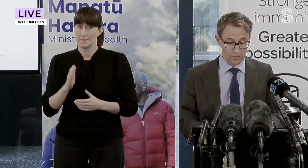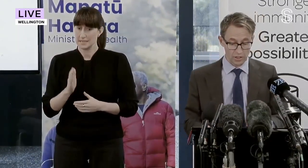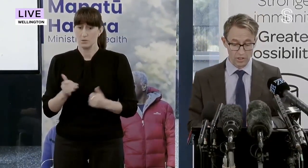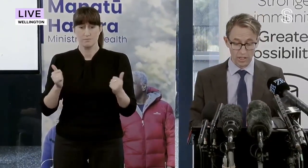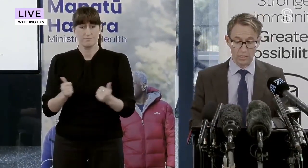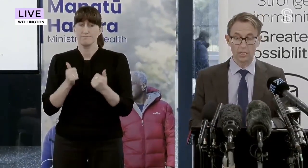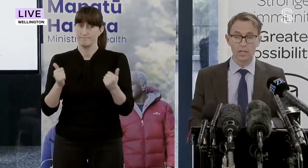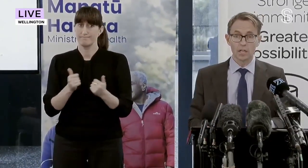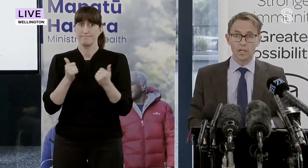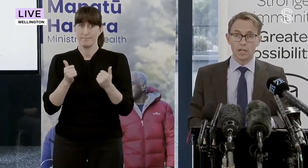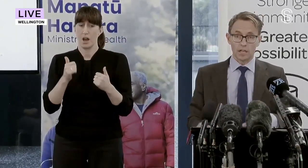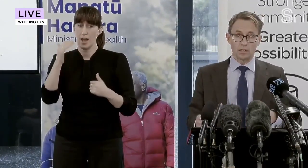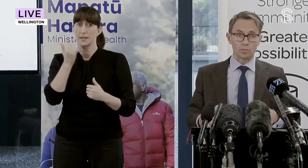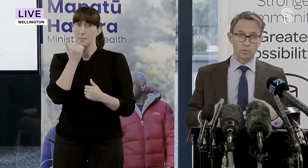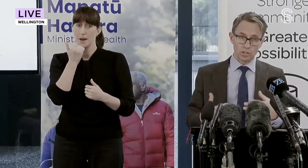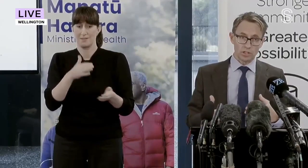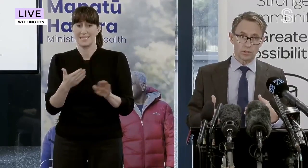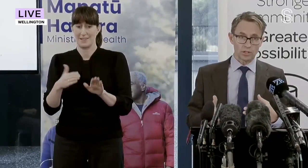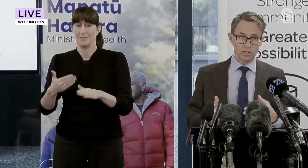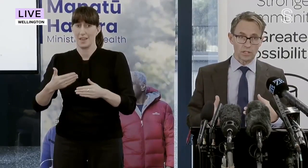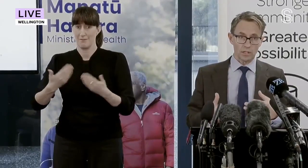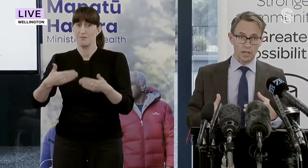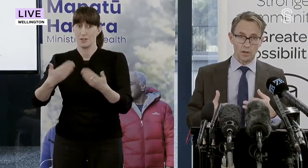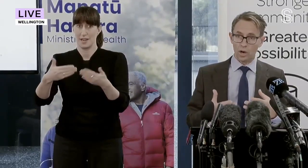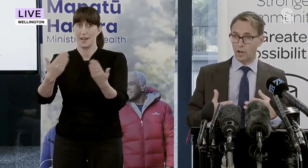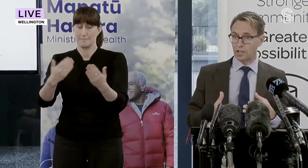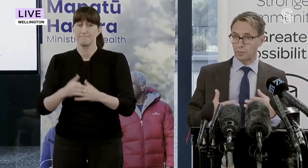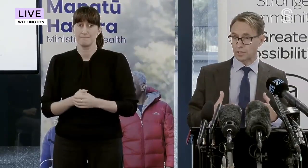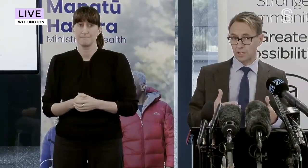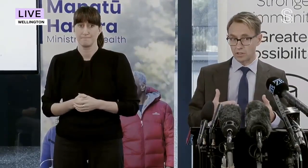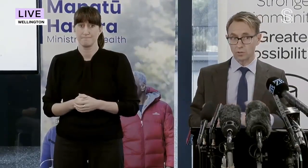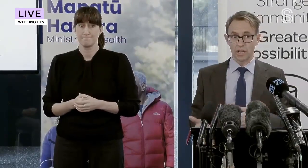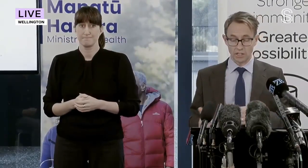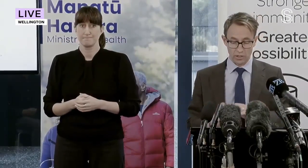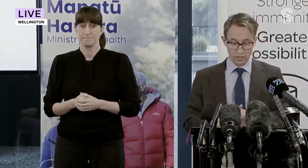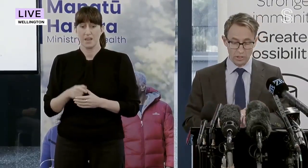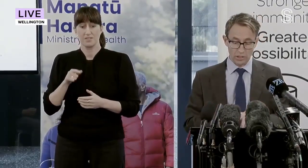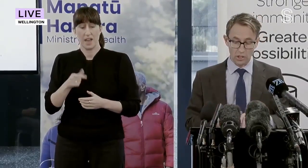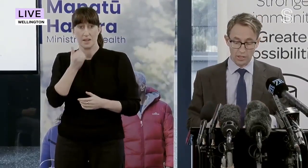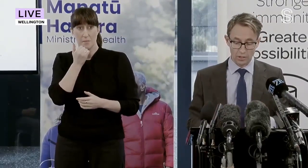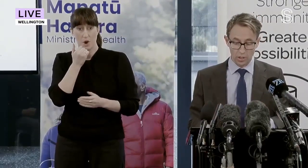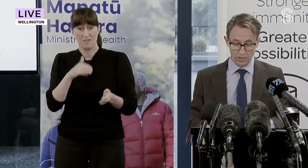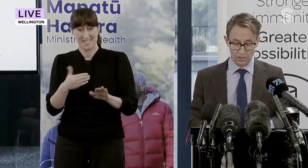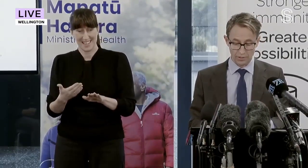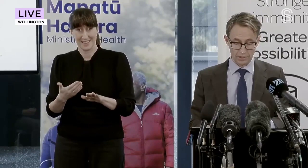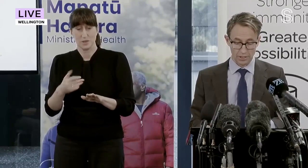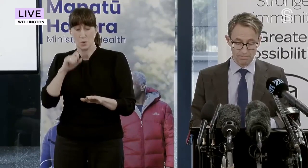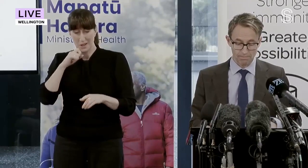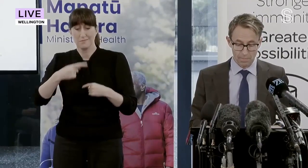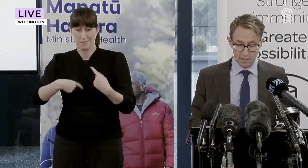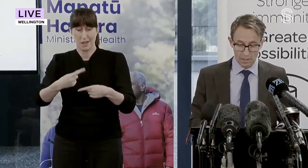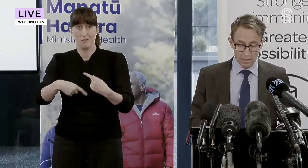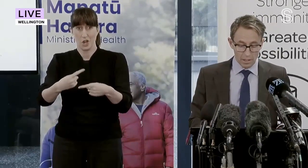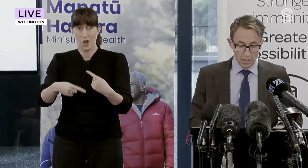COVID deaths each day. And we will continue to see quite high numbers until case rates really decline quite significantly.